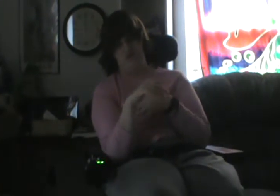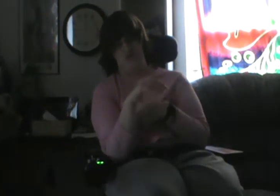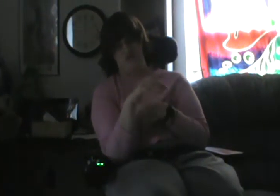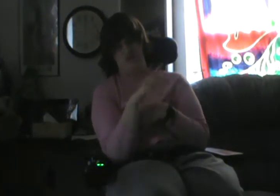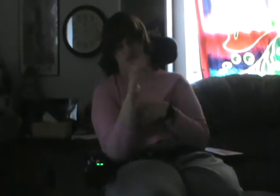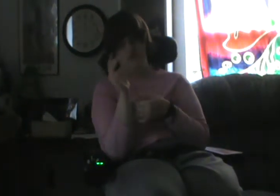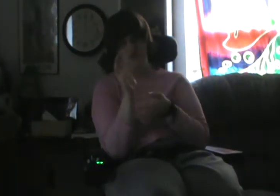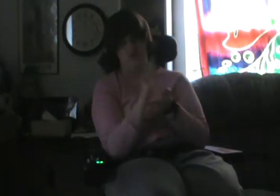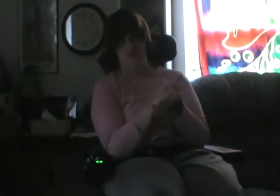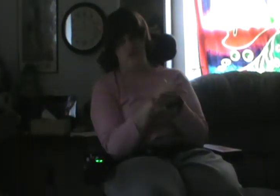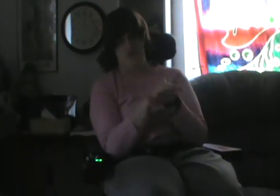are hard.